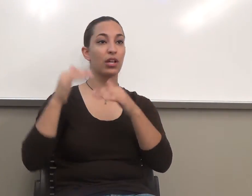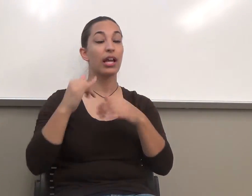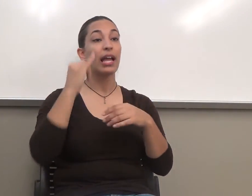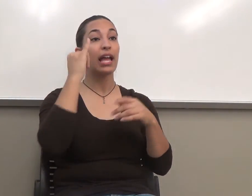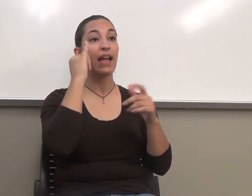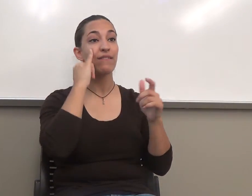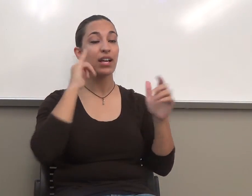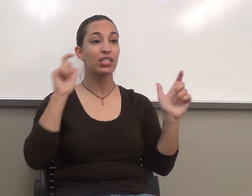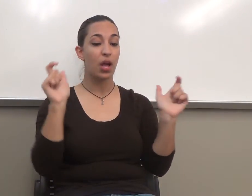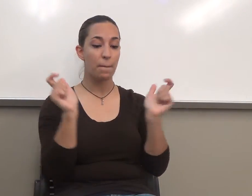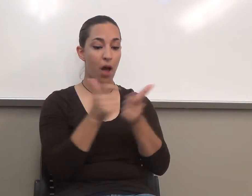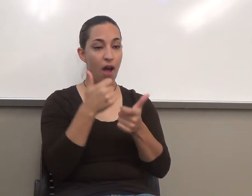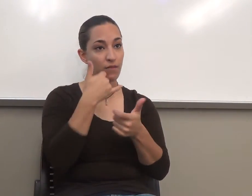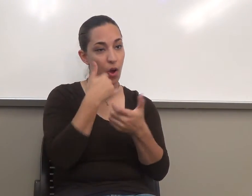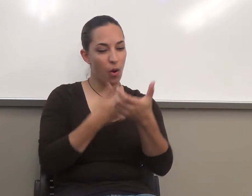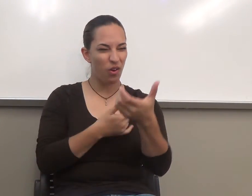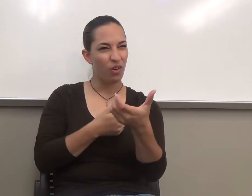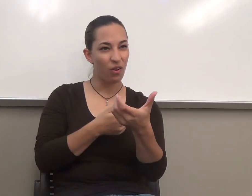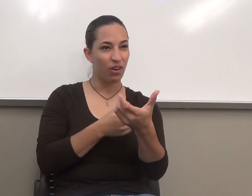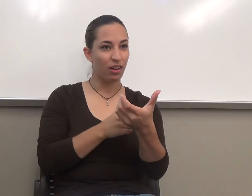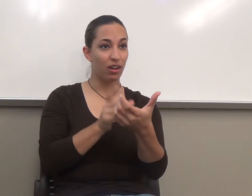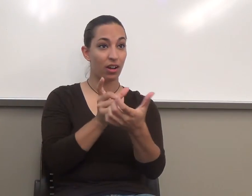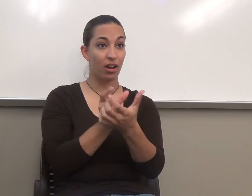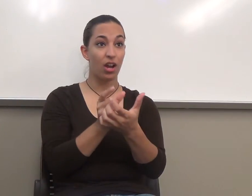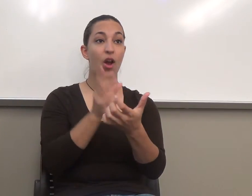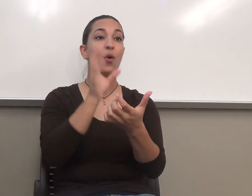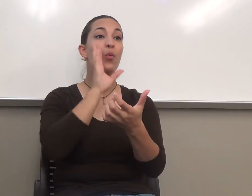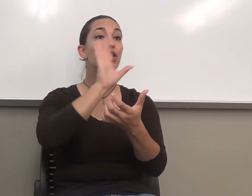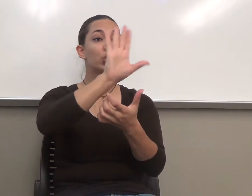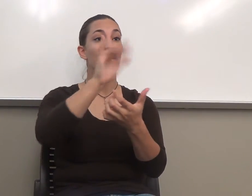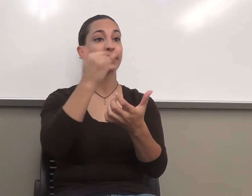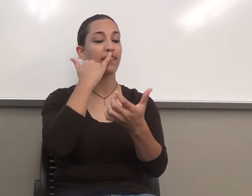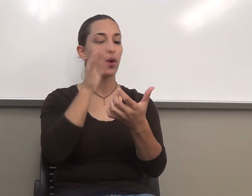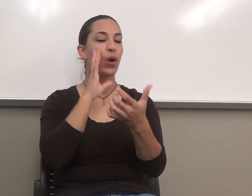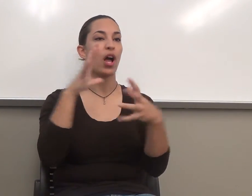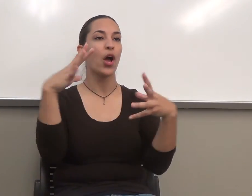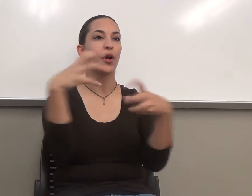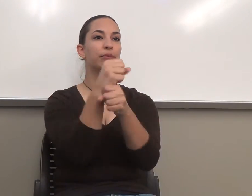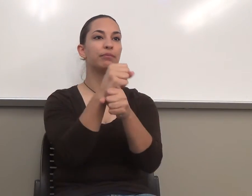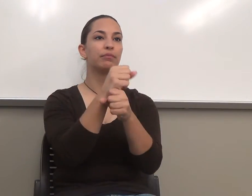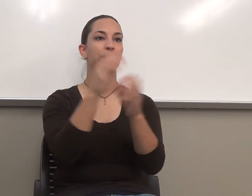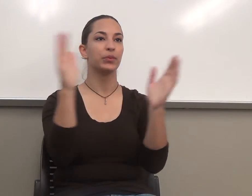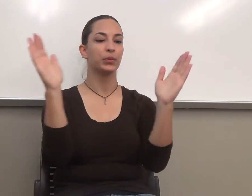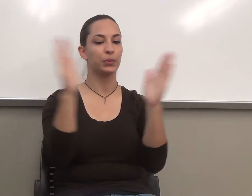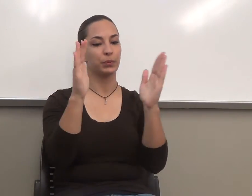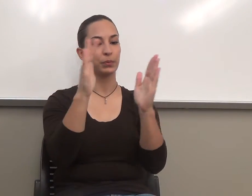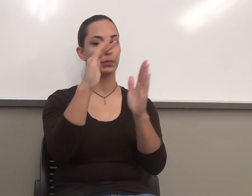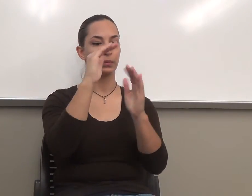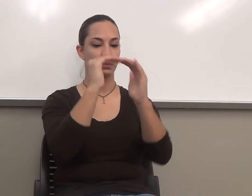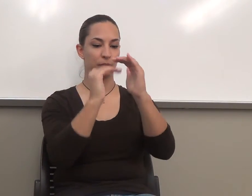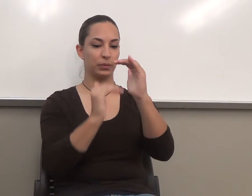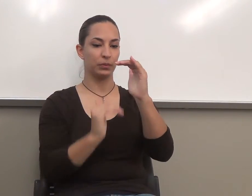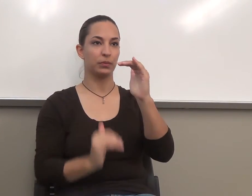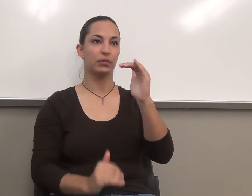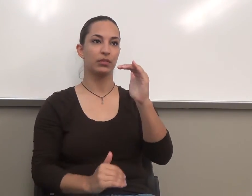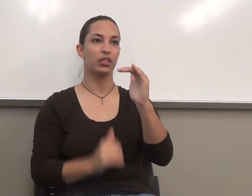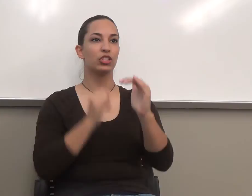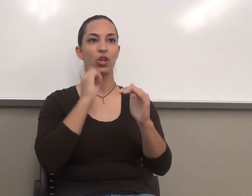your cell phone will make it. It puts it all in a line. So there's nothing out to the